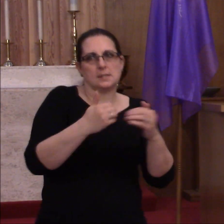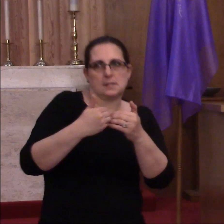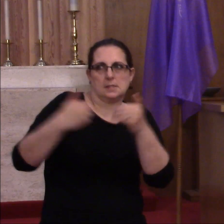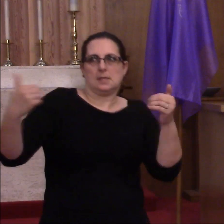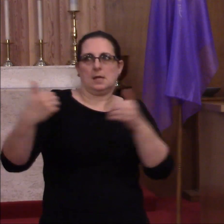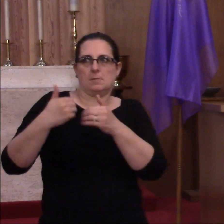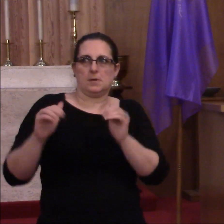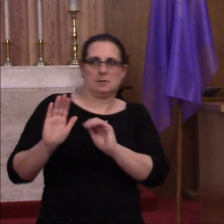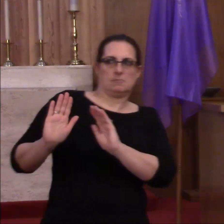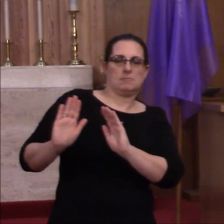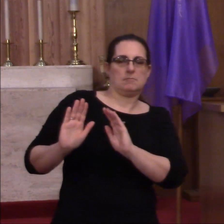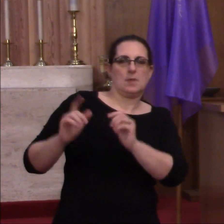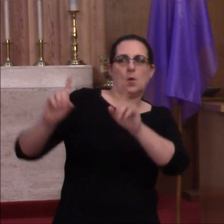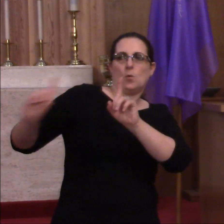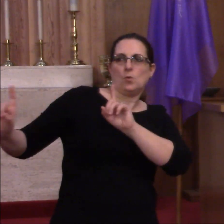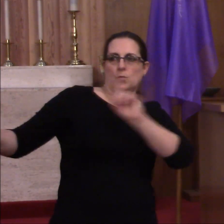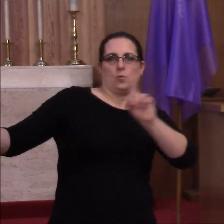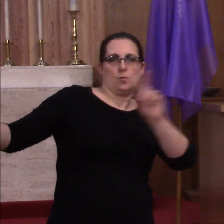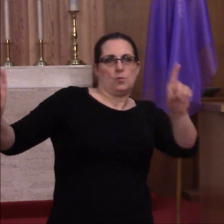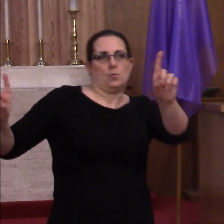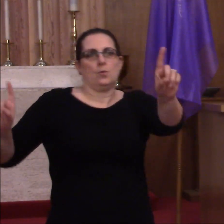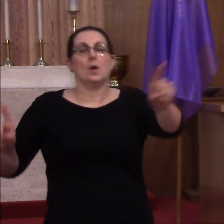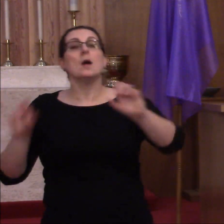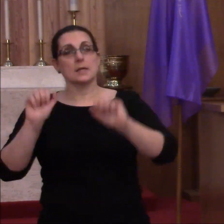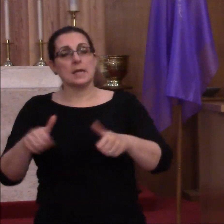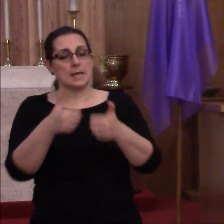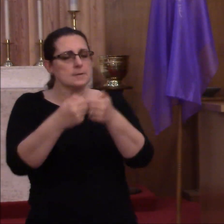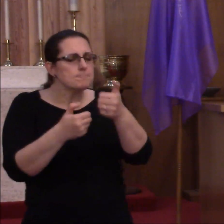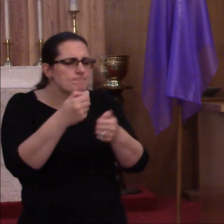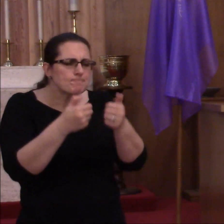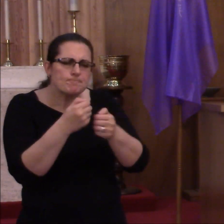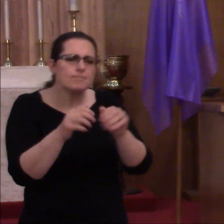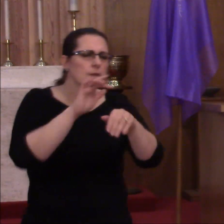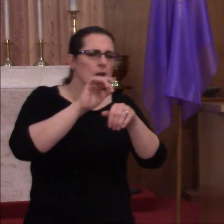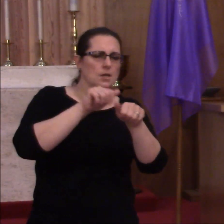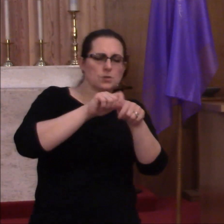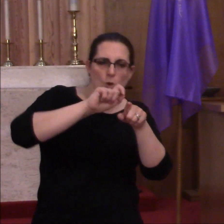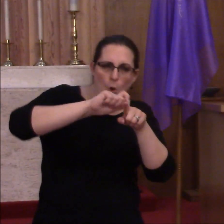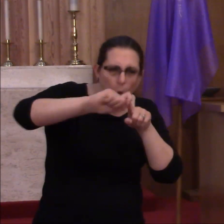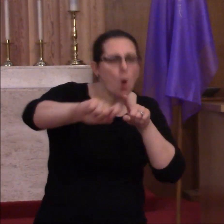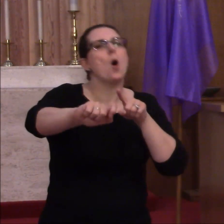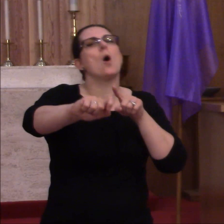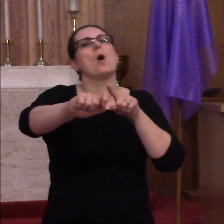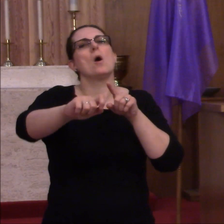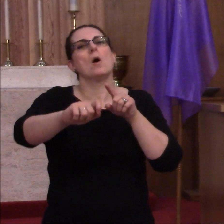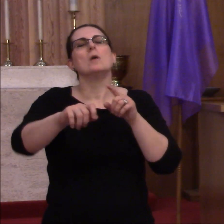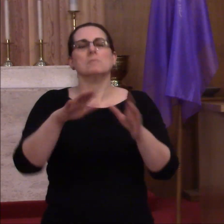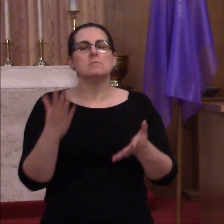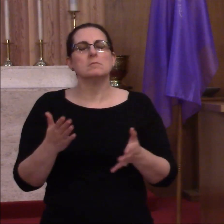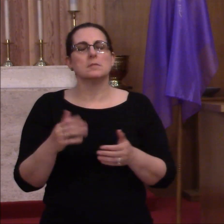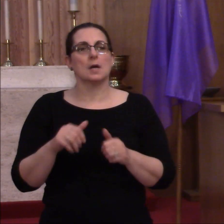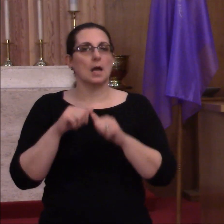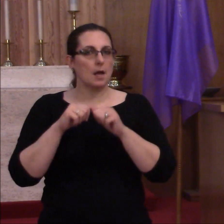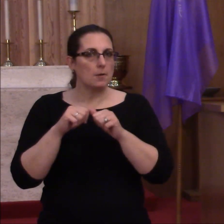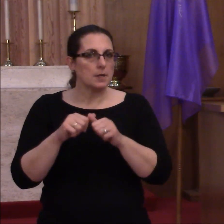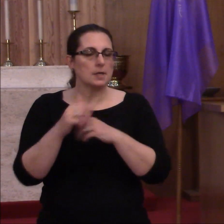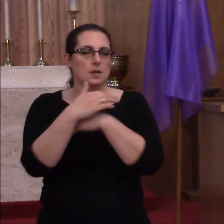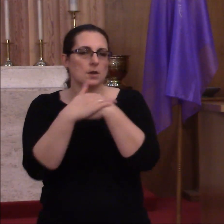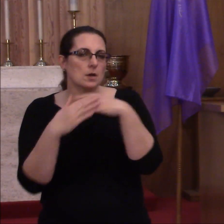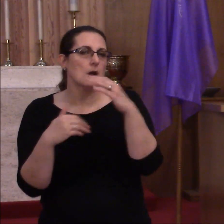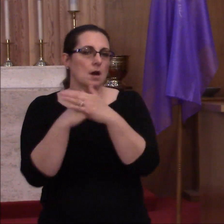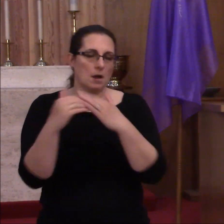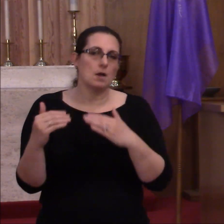physically, we are still able to call, message, and email one another as we continue to enjoy the mutual comfort and